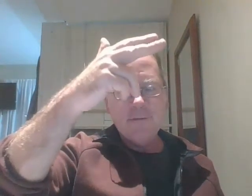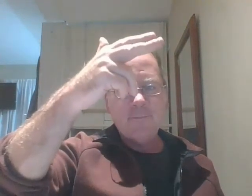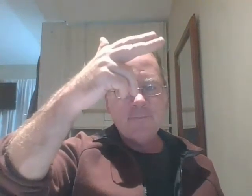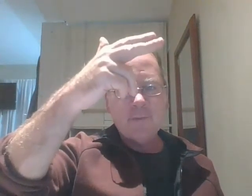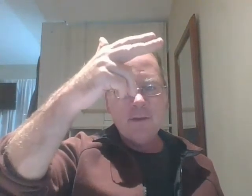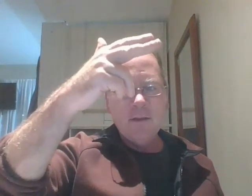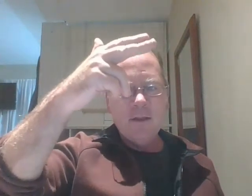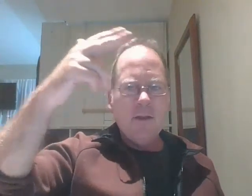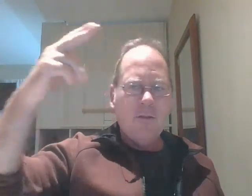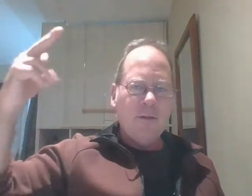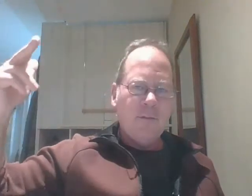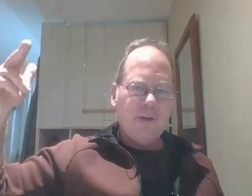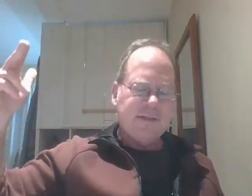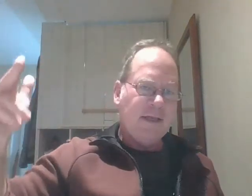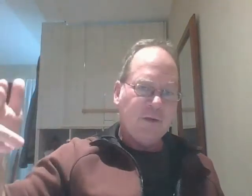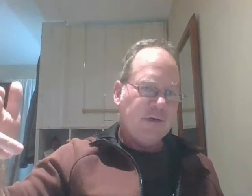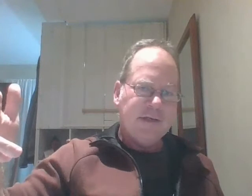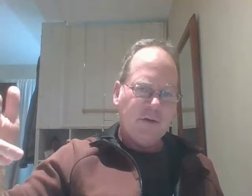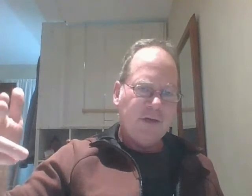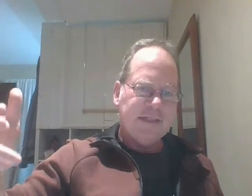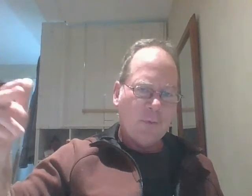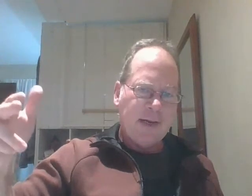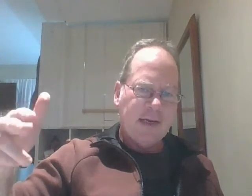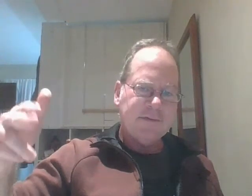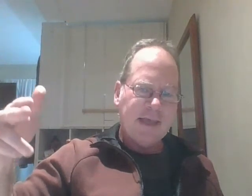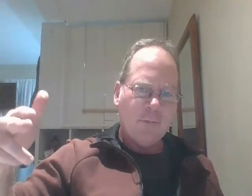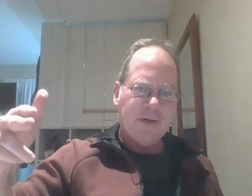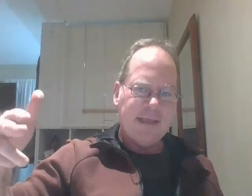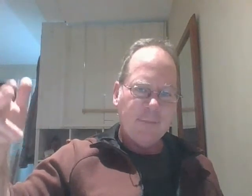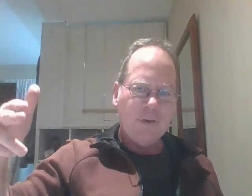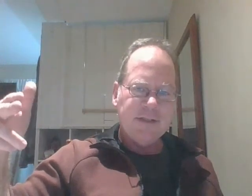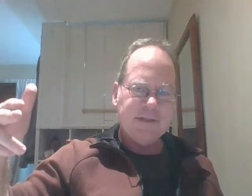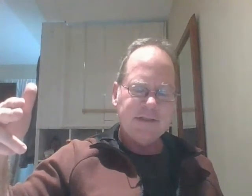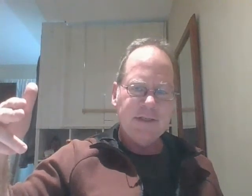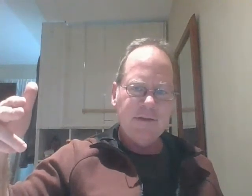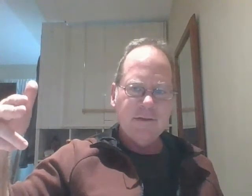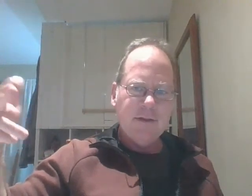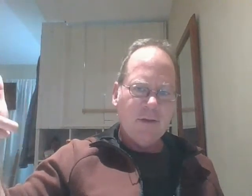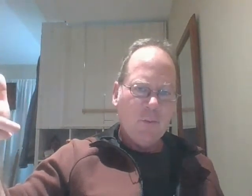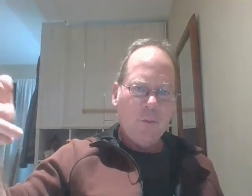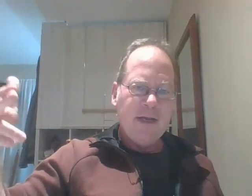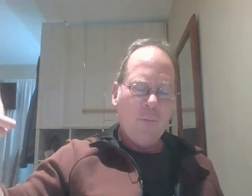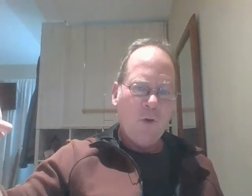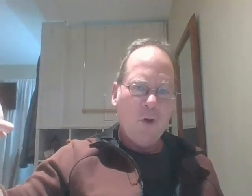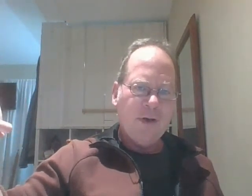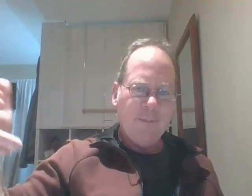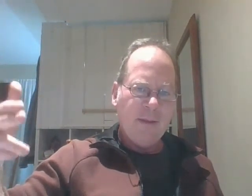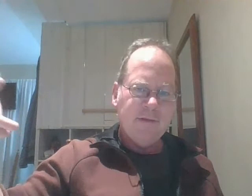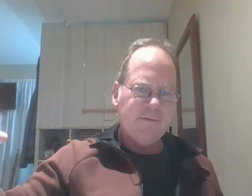places a good a good example right now is cambodia cambodia just well made up known maybe this has been